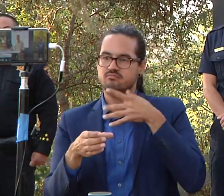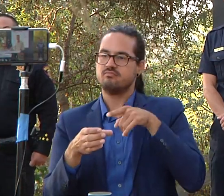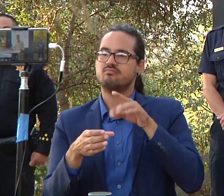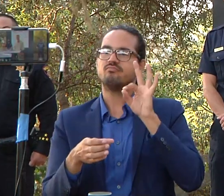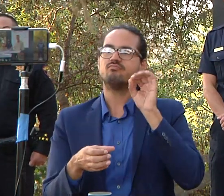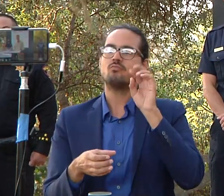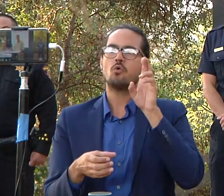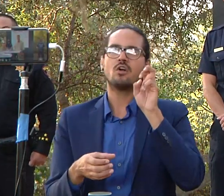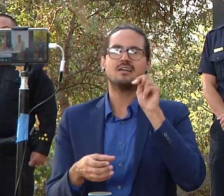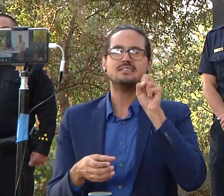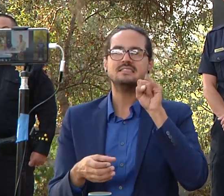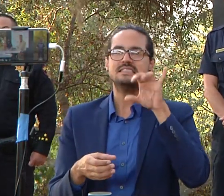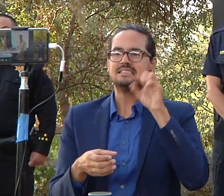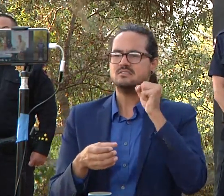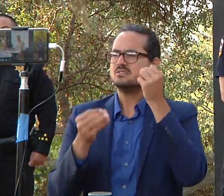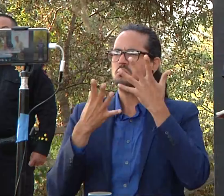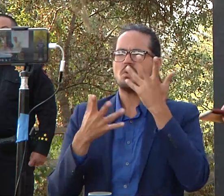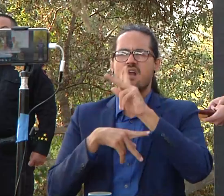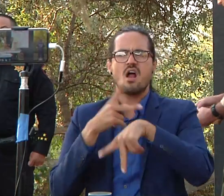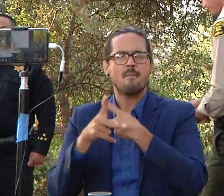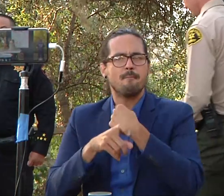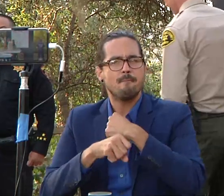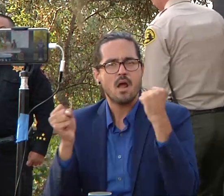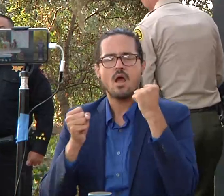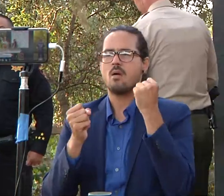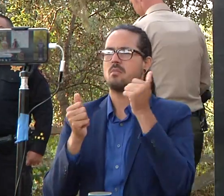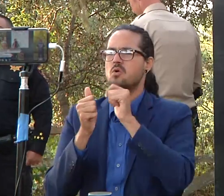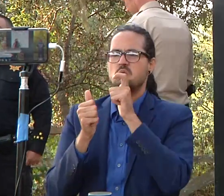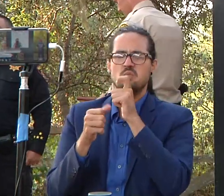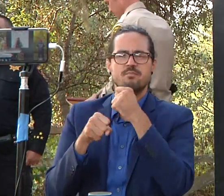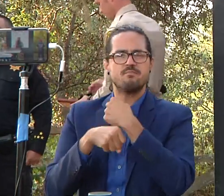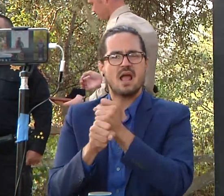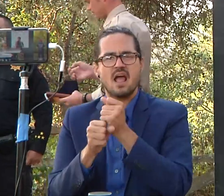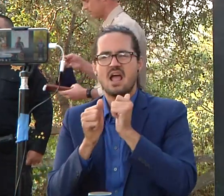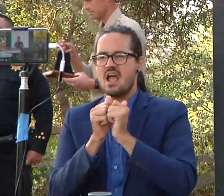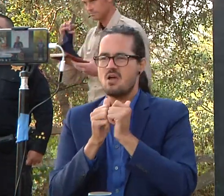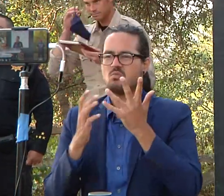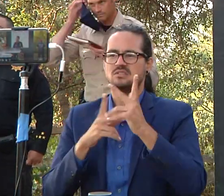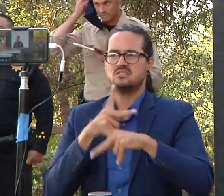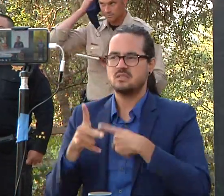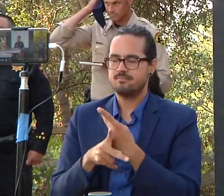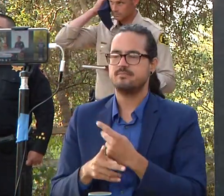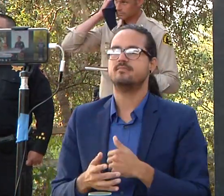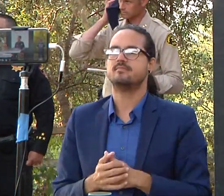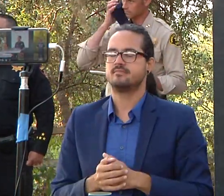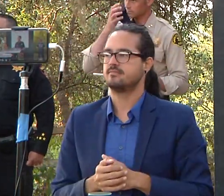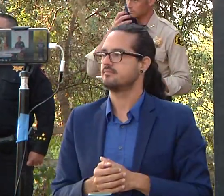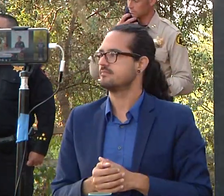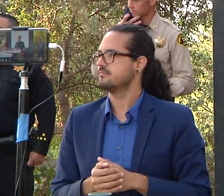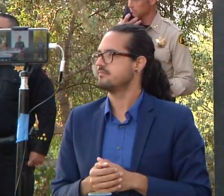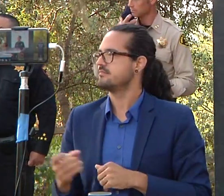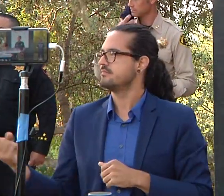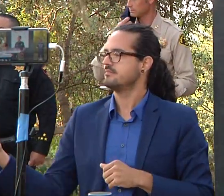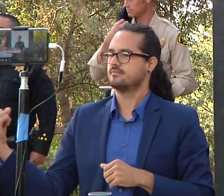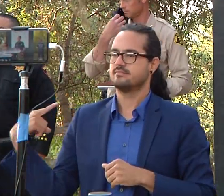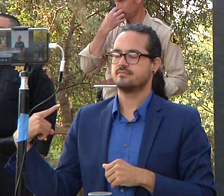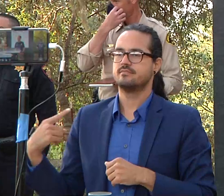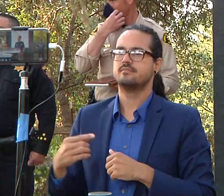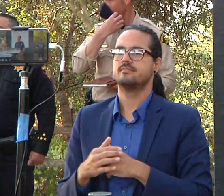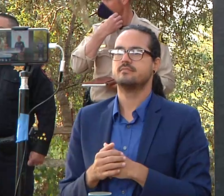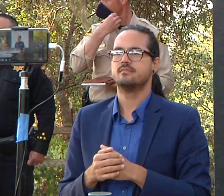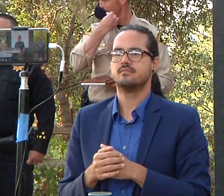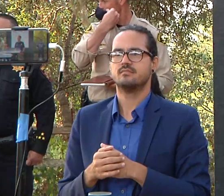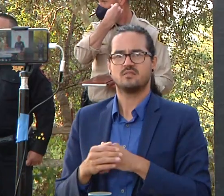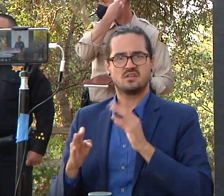uh so more than two thousand personnel